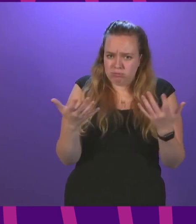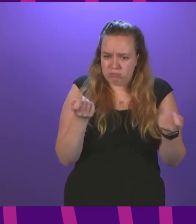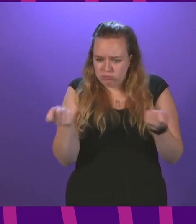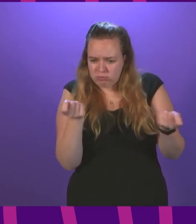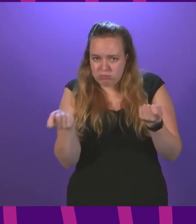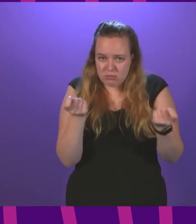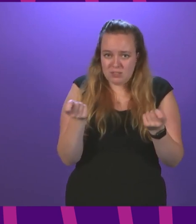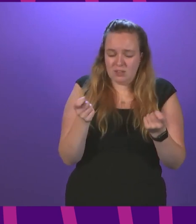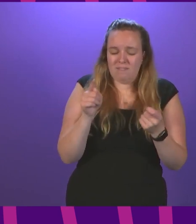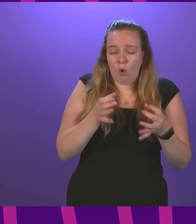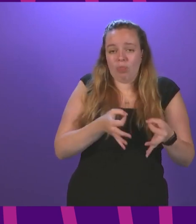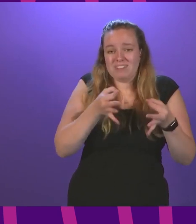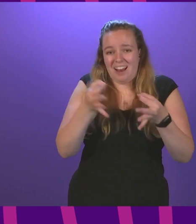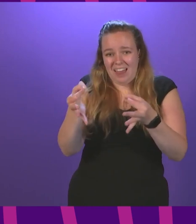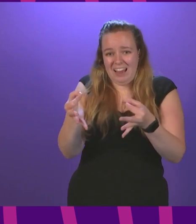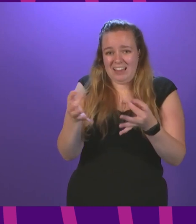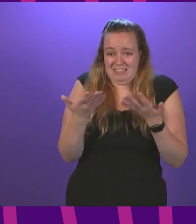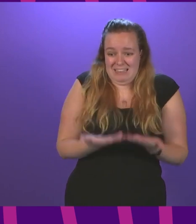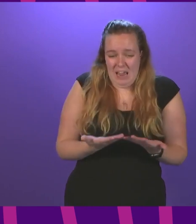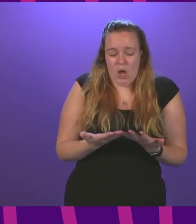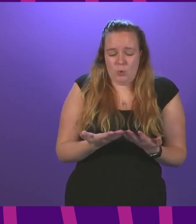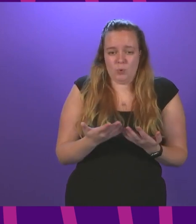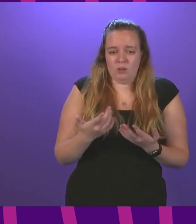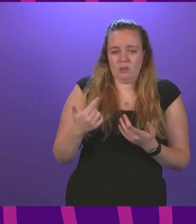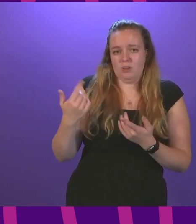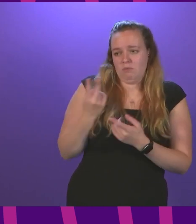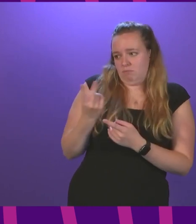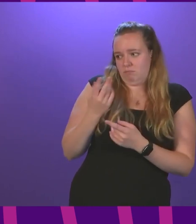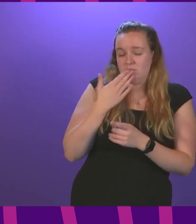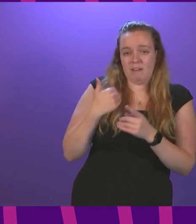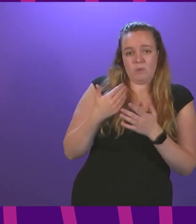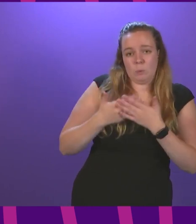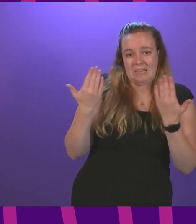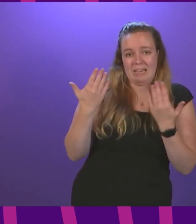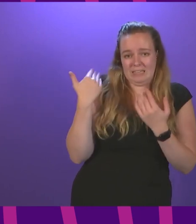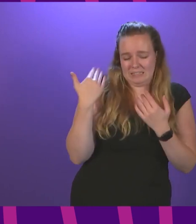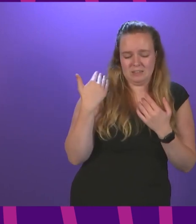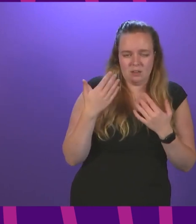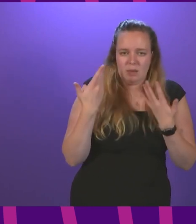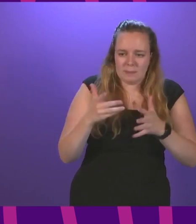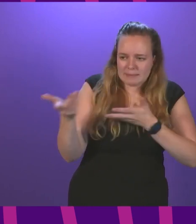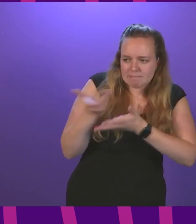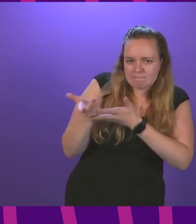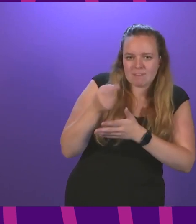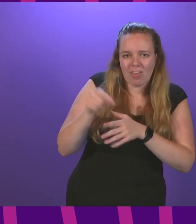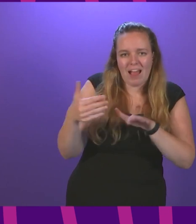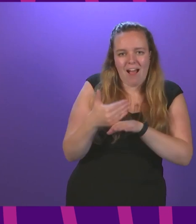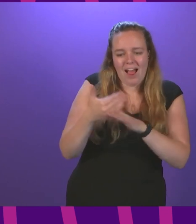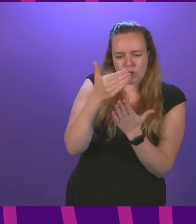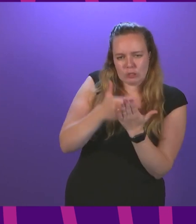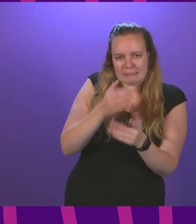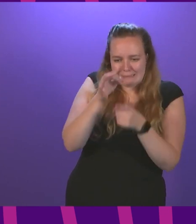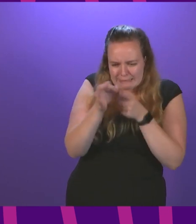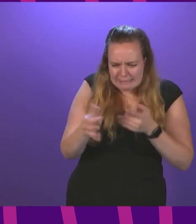tackle the issue of delays discharge now the health secretary and i just a few days ago were discussing these actions in